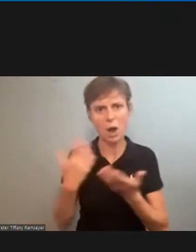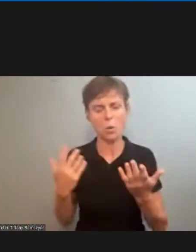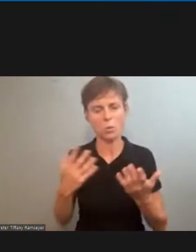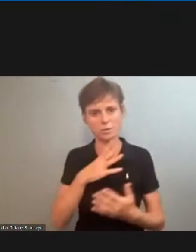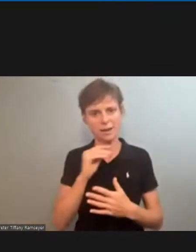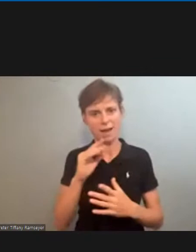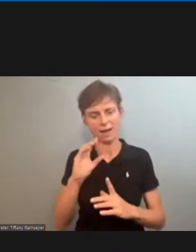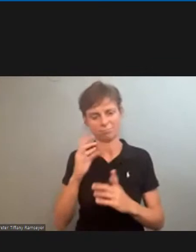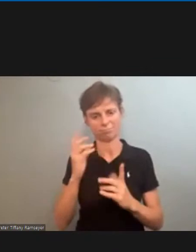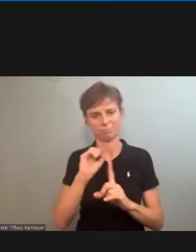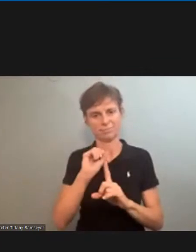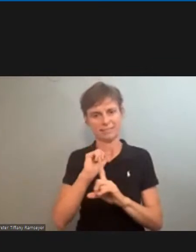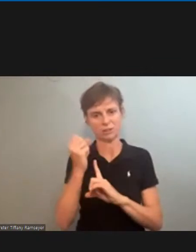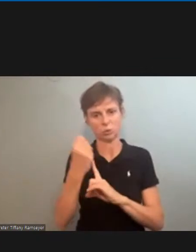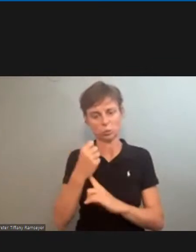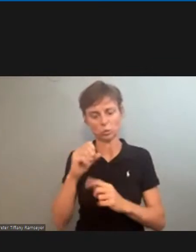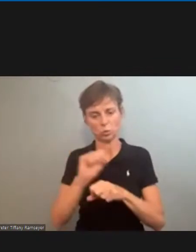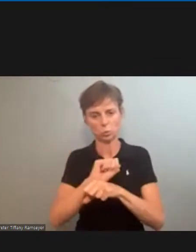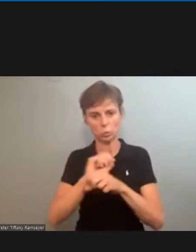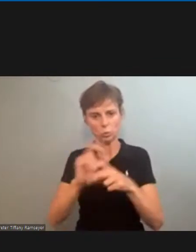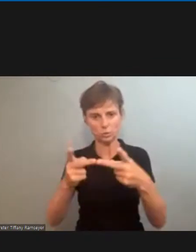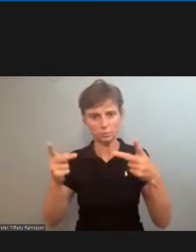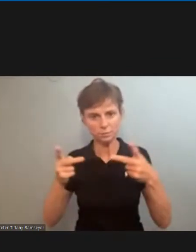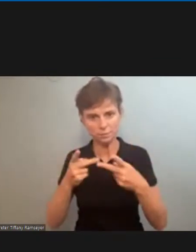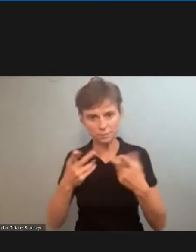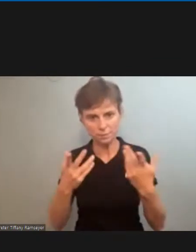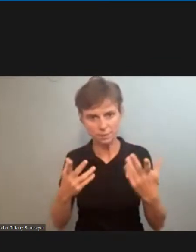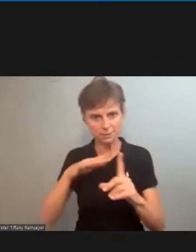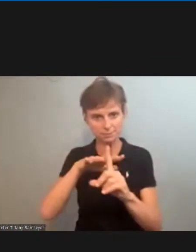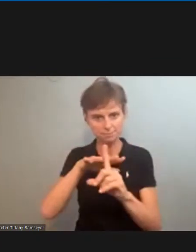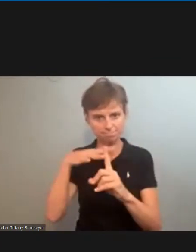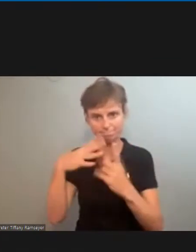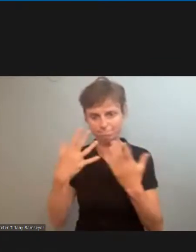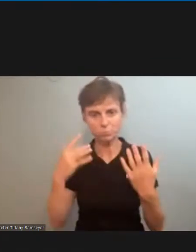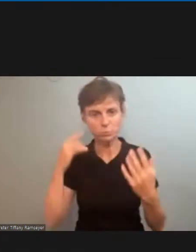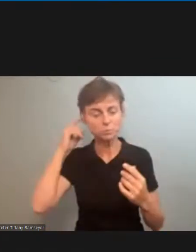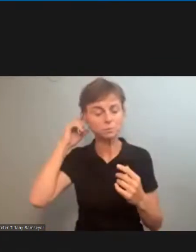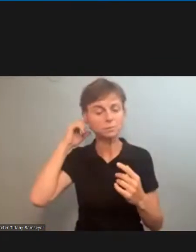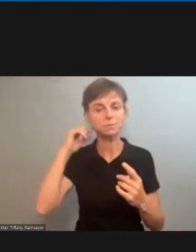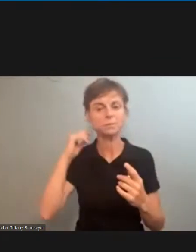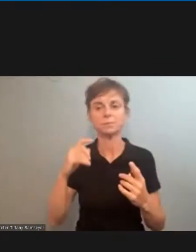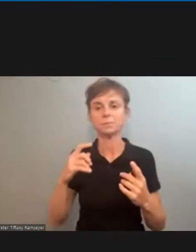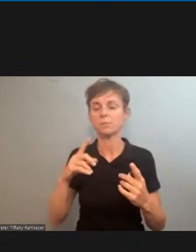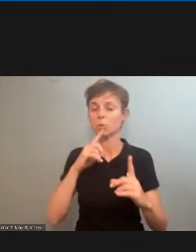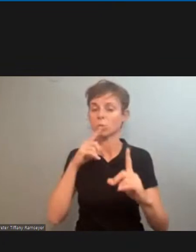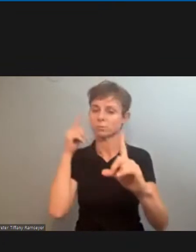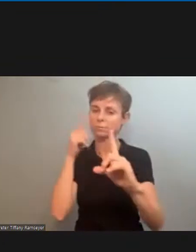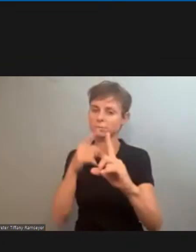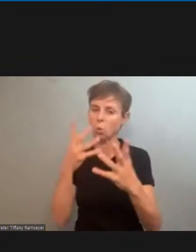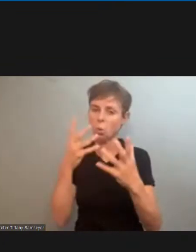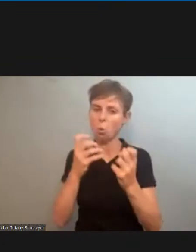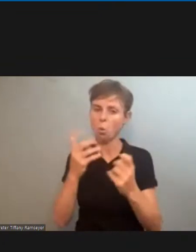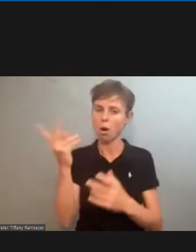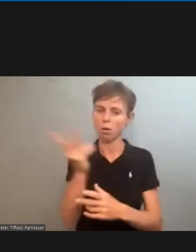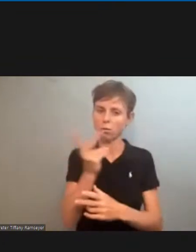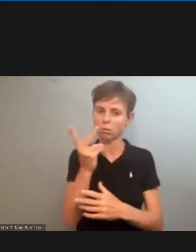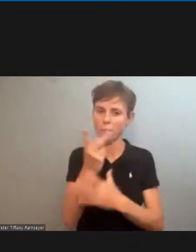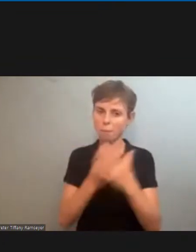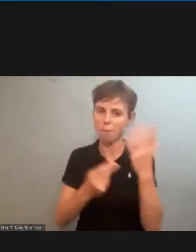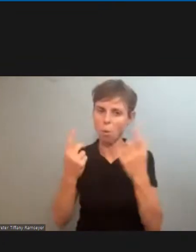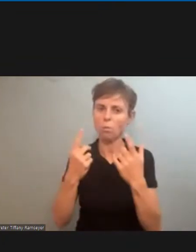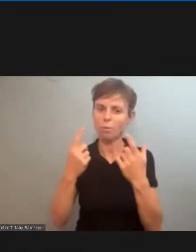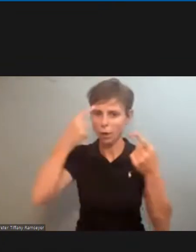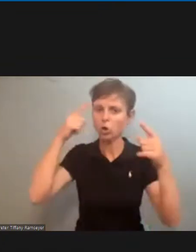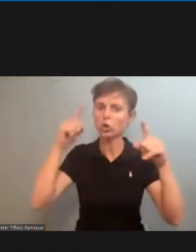for us will be to achieve an overall agreement not everything as i said that we necessarily want but an